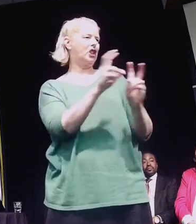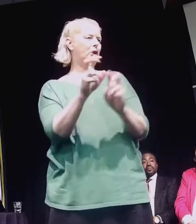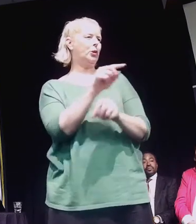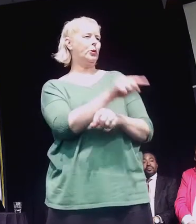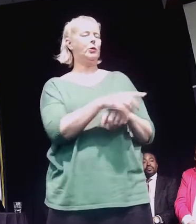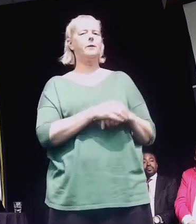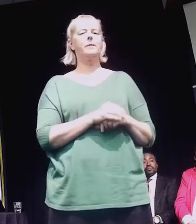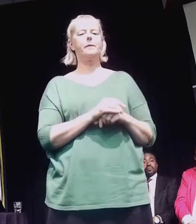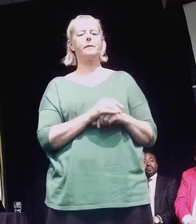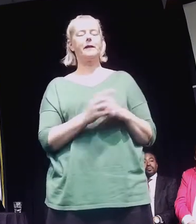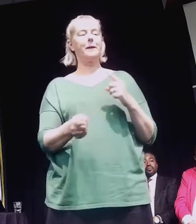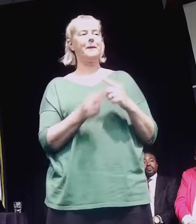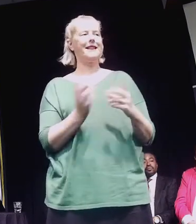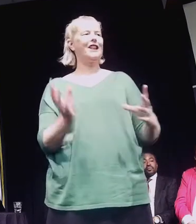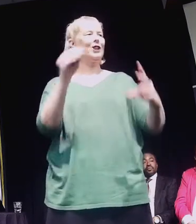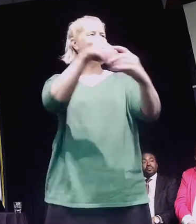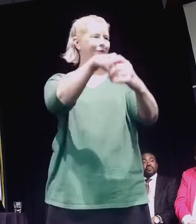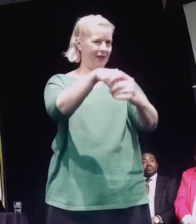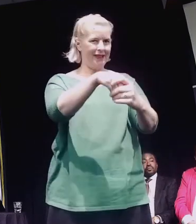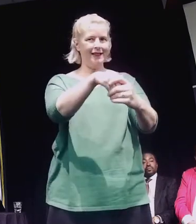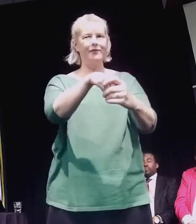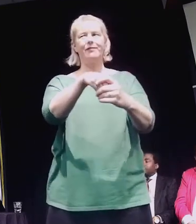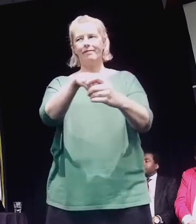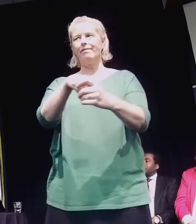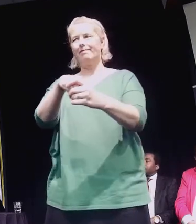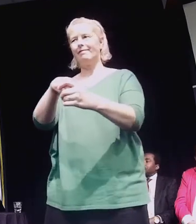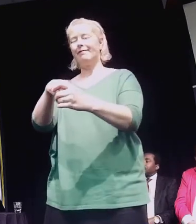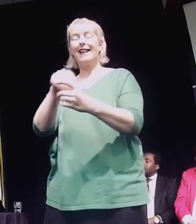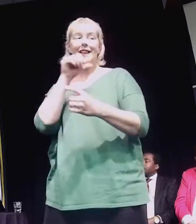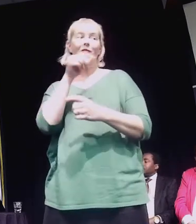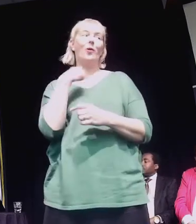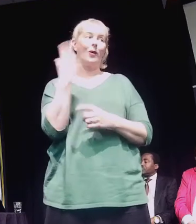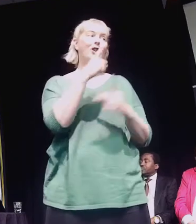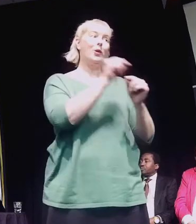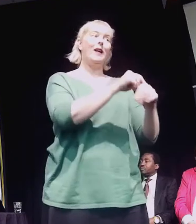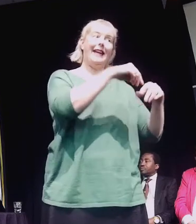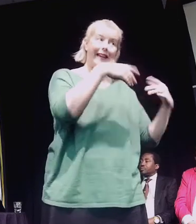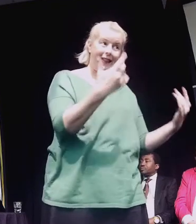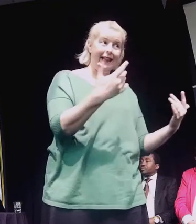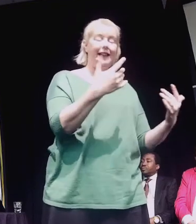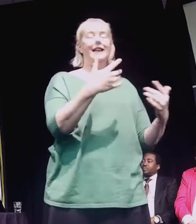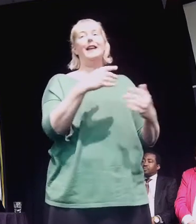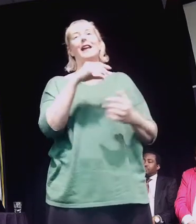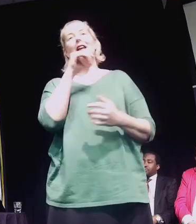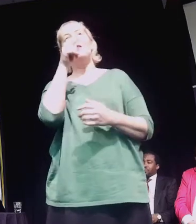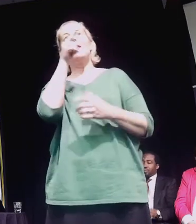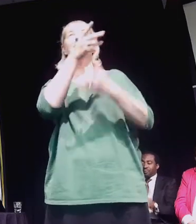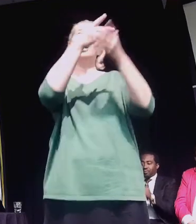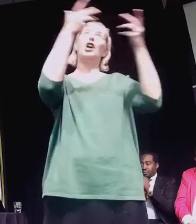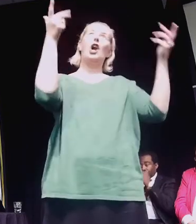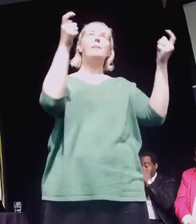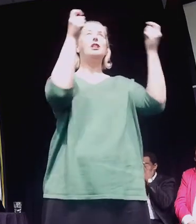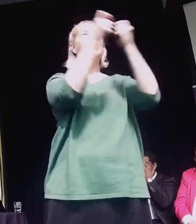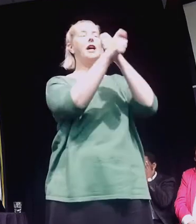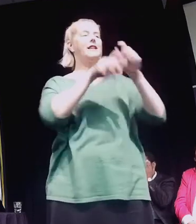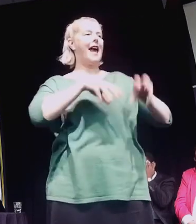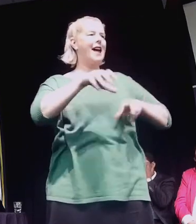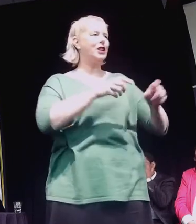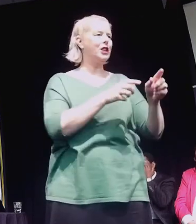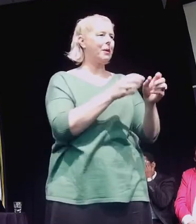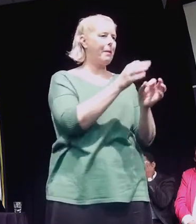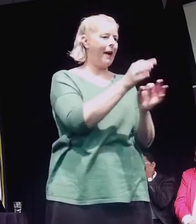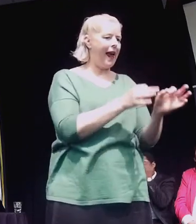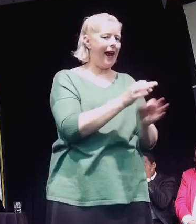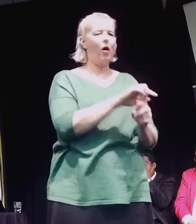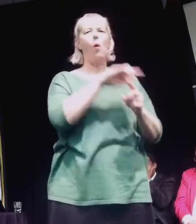For me, if we're going to do anything, whether it's putting a climate change action plan in place or dealing with Toyota